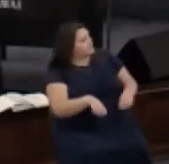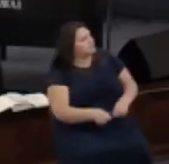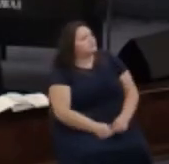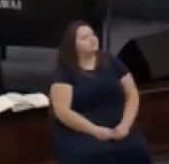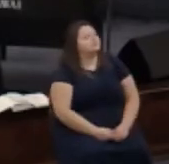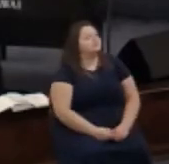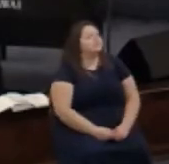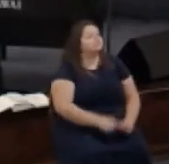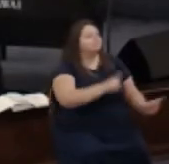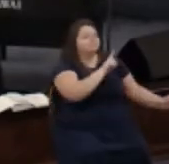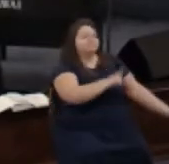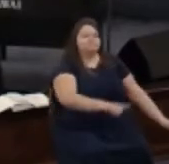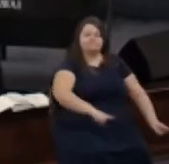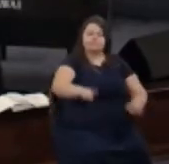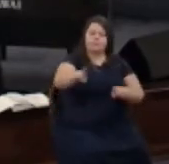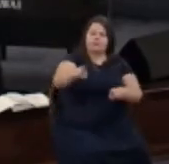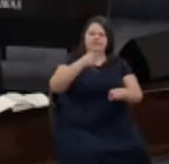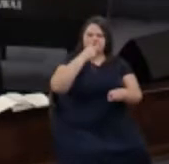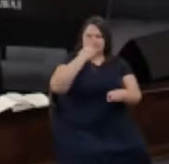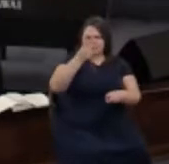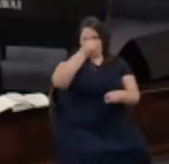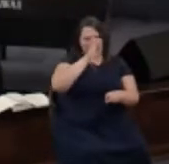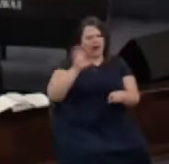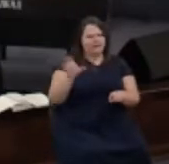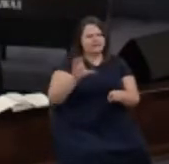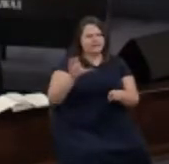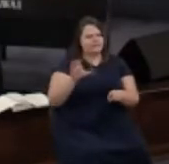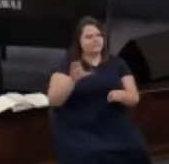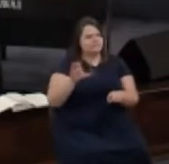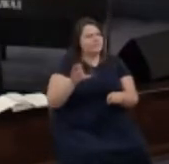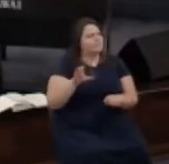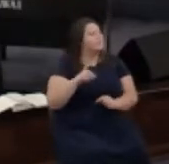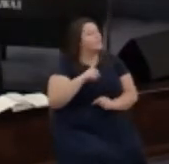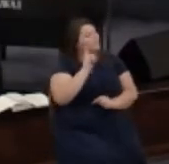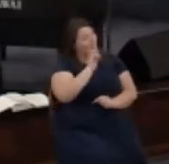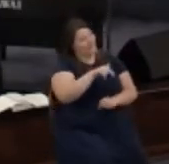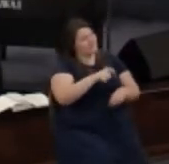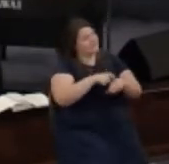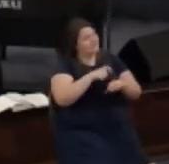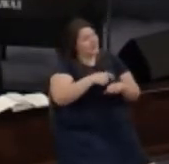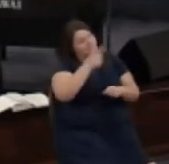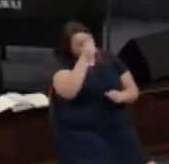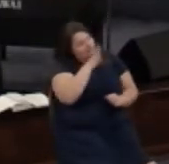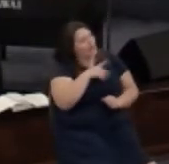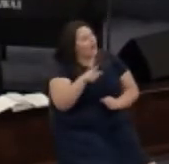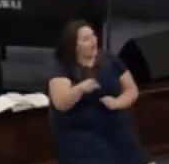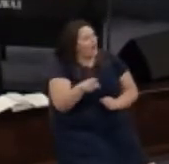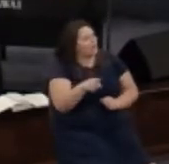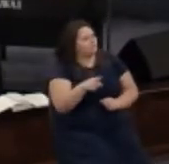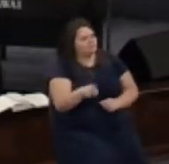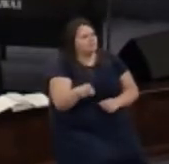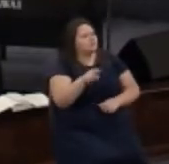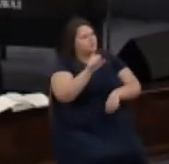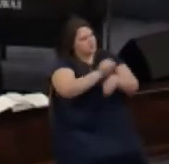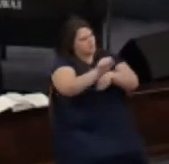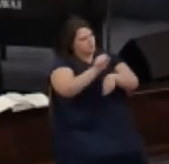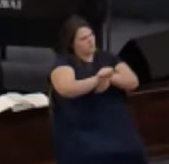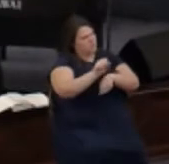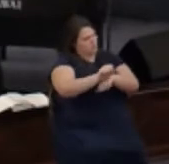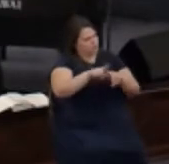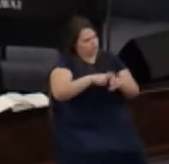and they went to see what God did in the meantime God began his work in those three armies